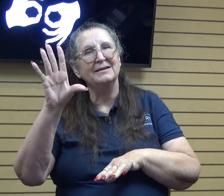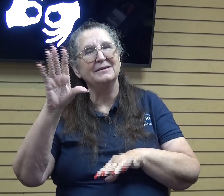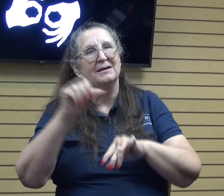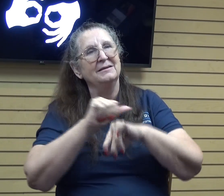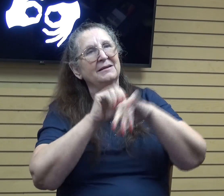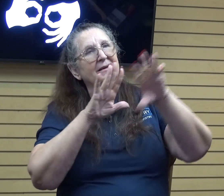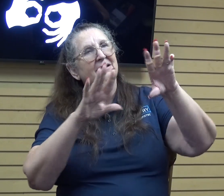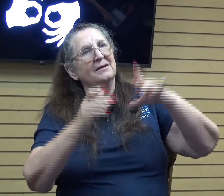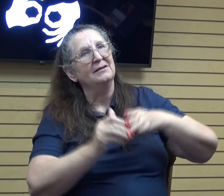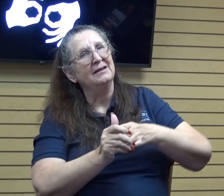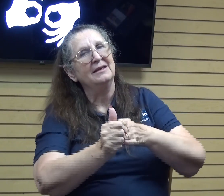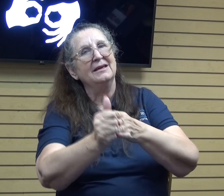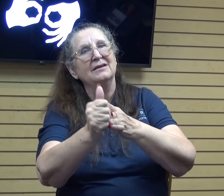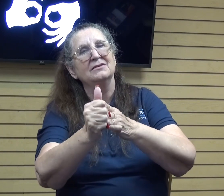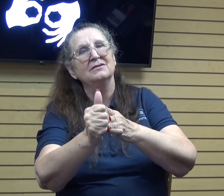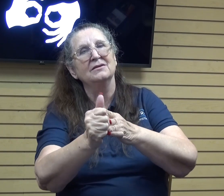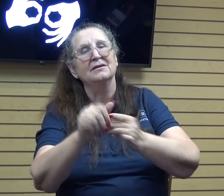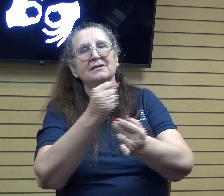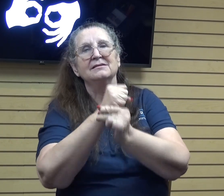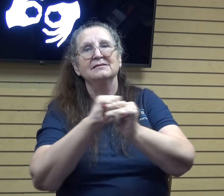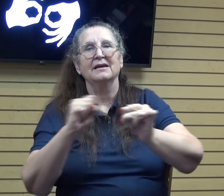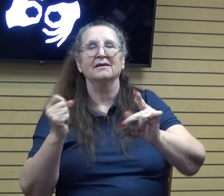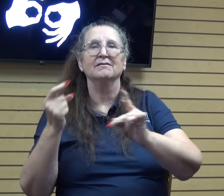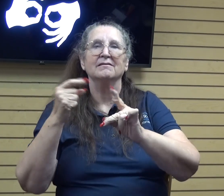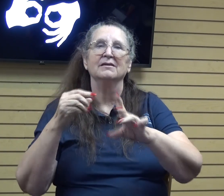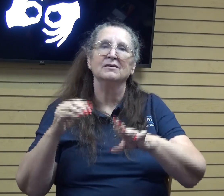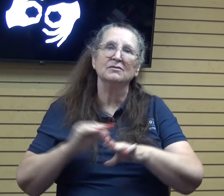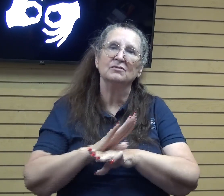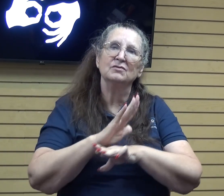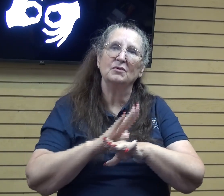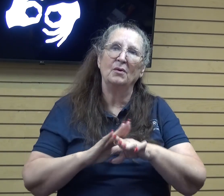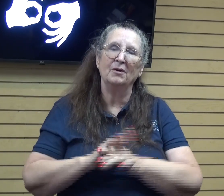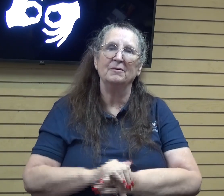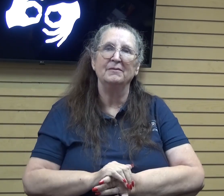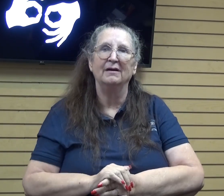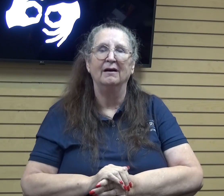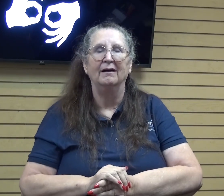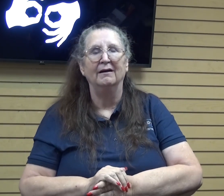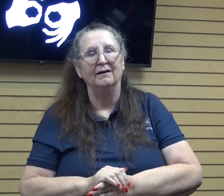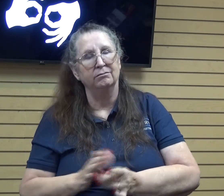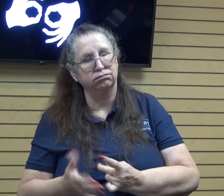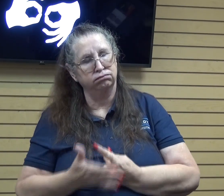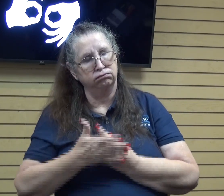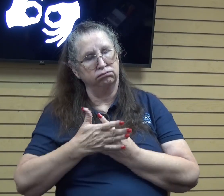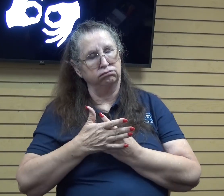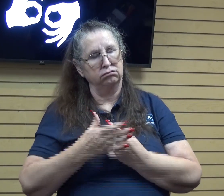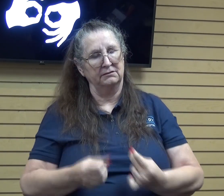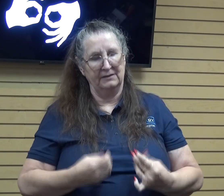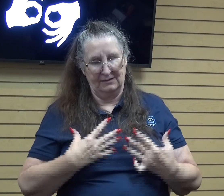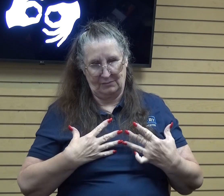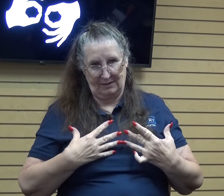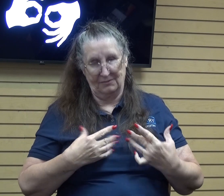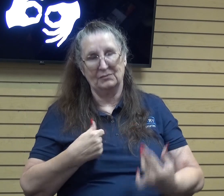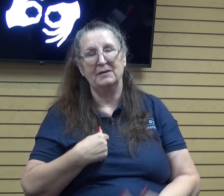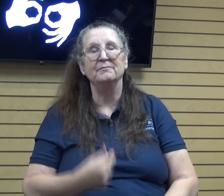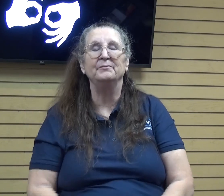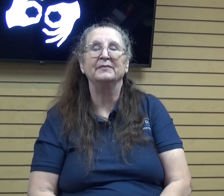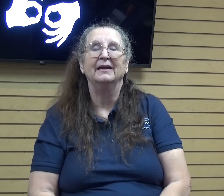lead you will lead you safe to shore it's just so uplifting um this scripture i